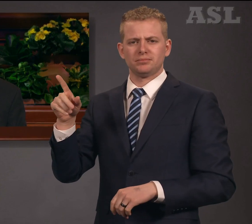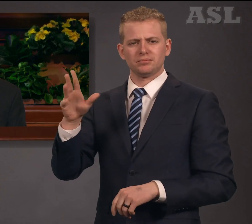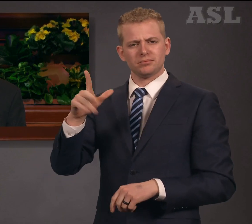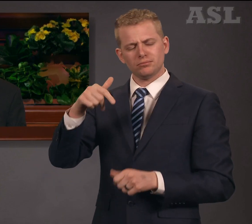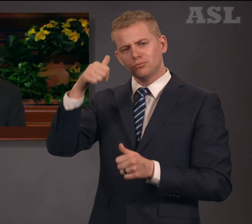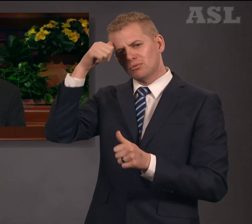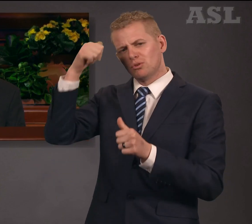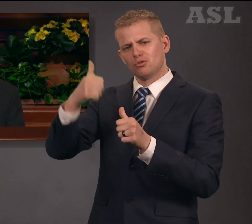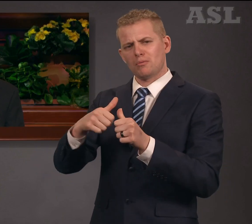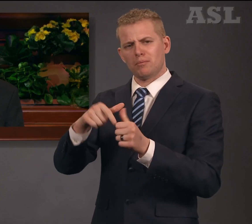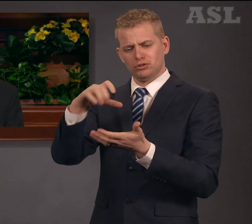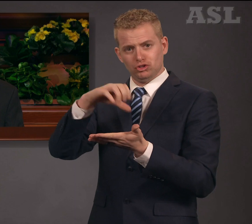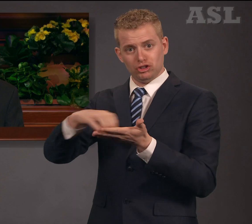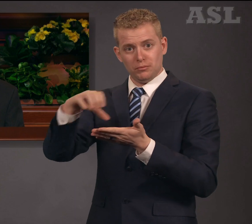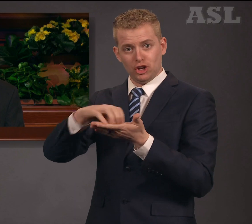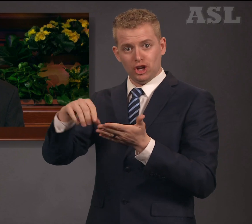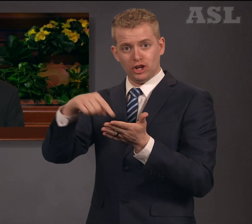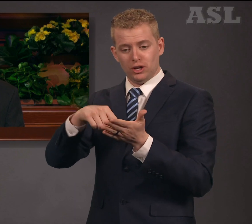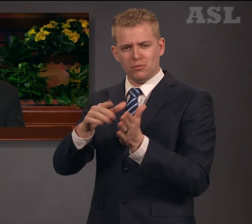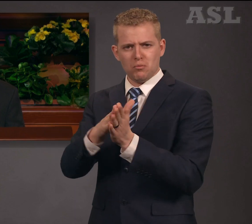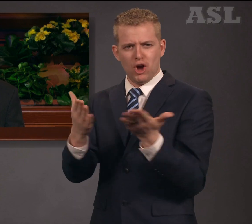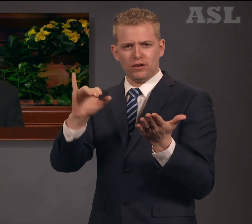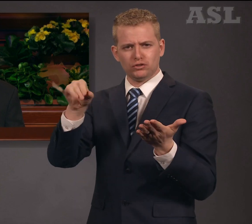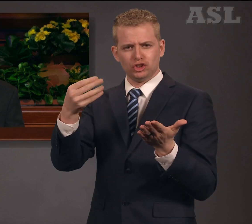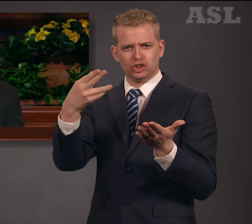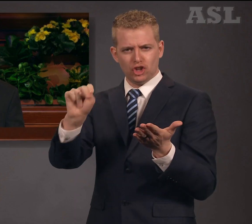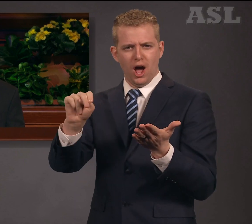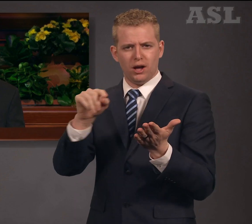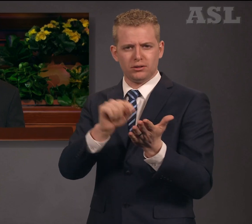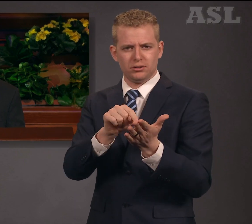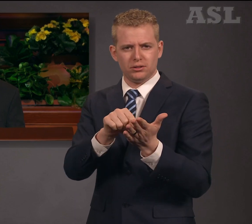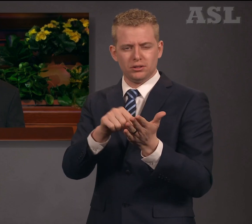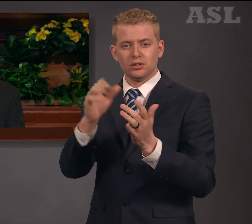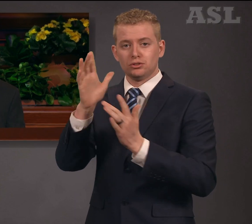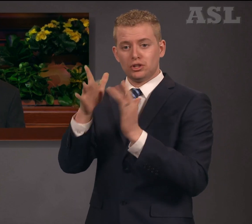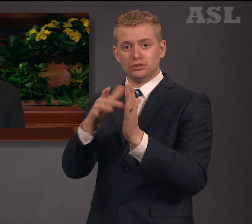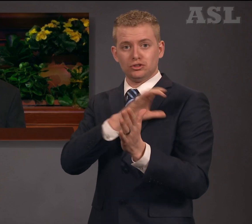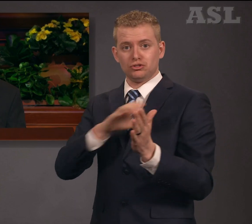of Jesus Christ recorded in the Book of John,